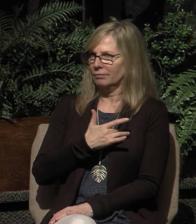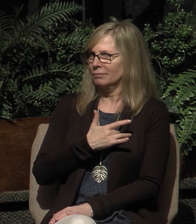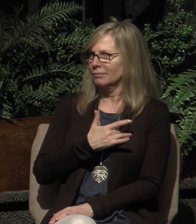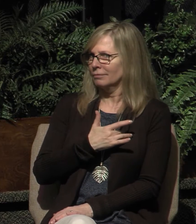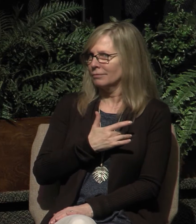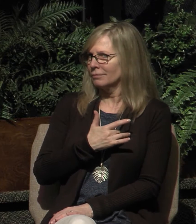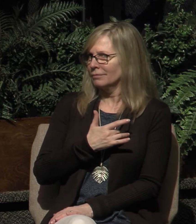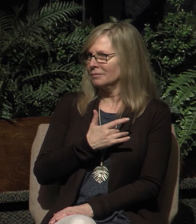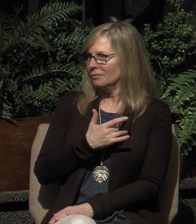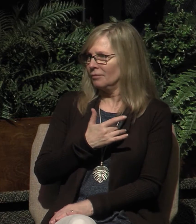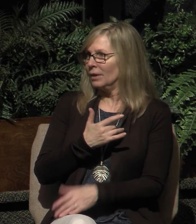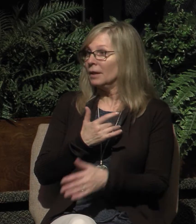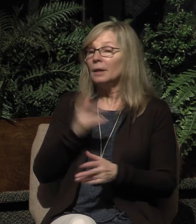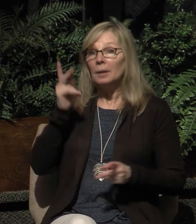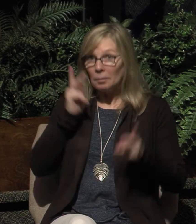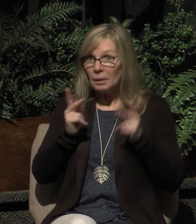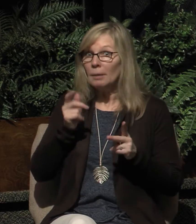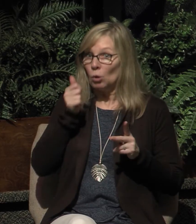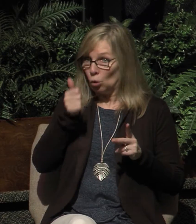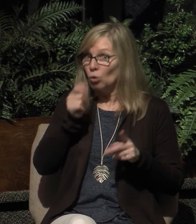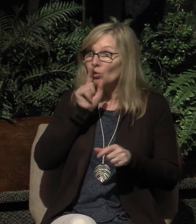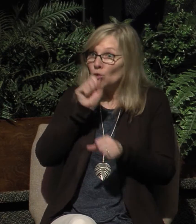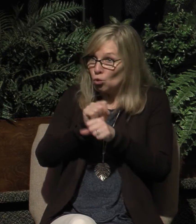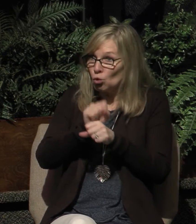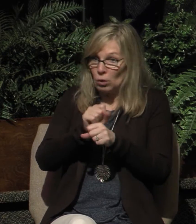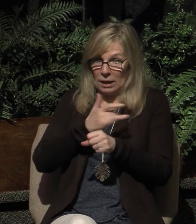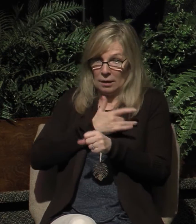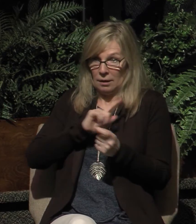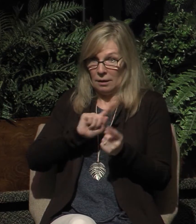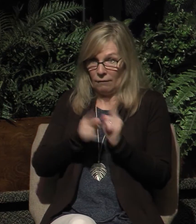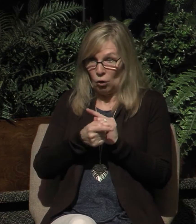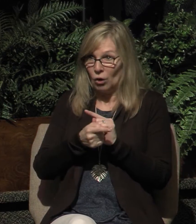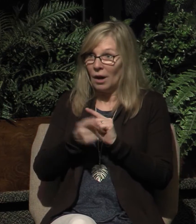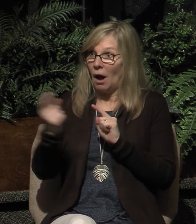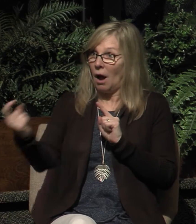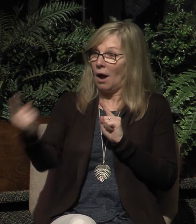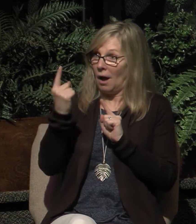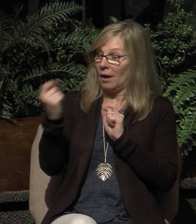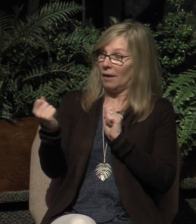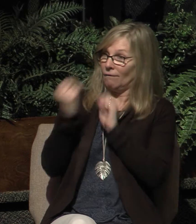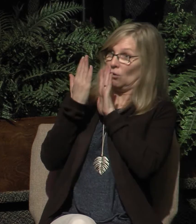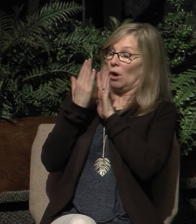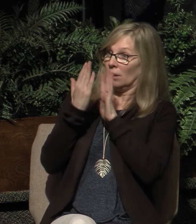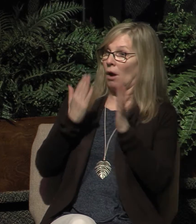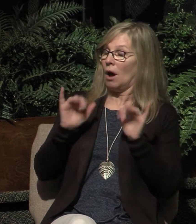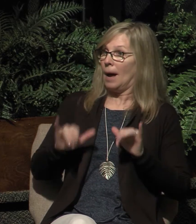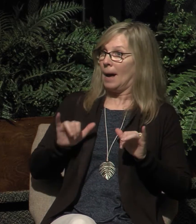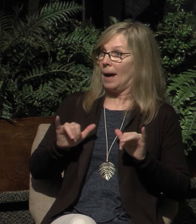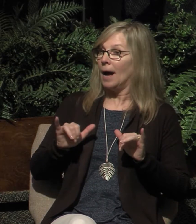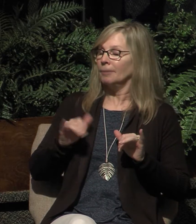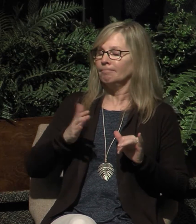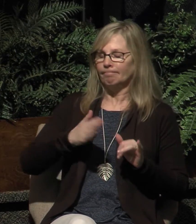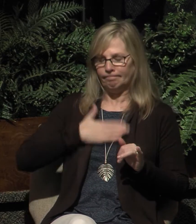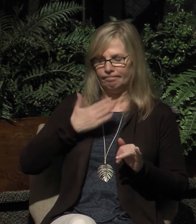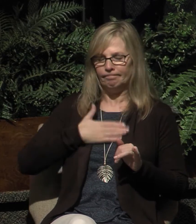your heart. Those who are converted, when confronted, they repent of their sin. Those who are